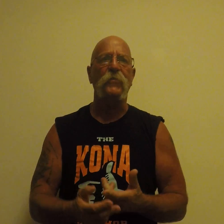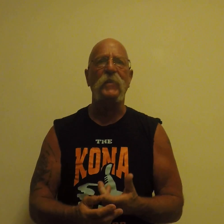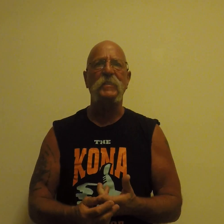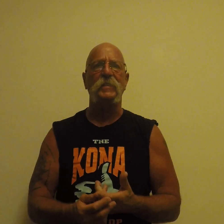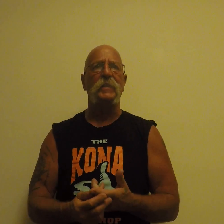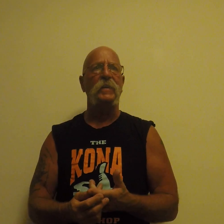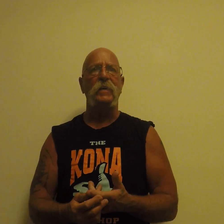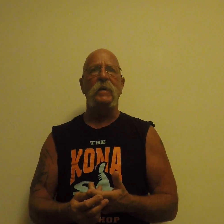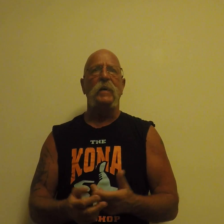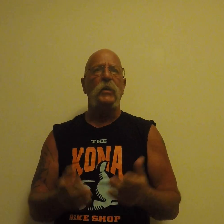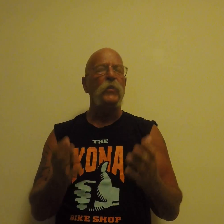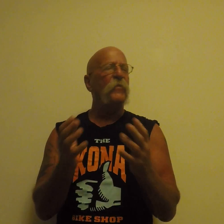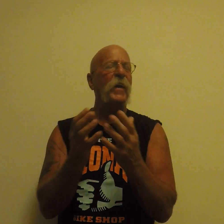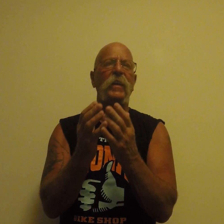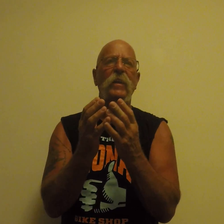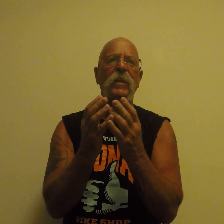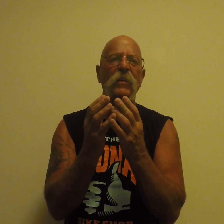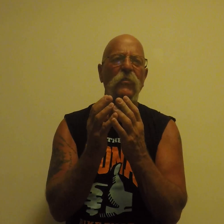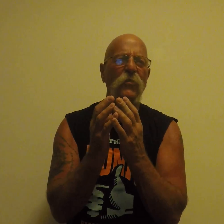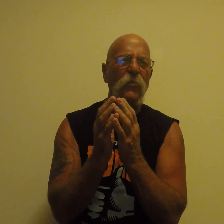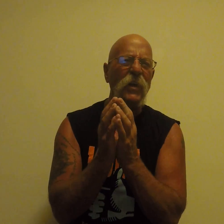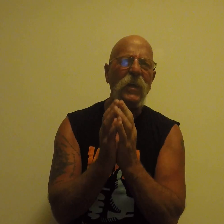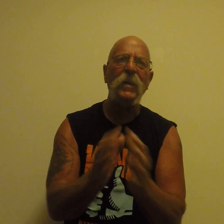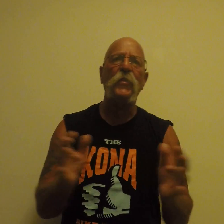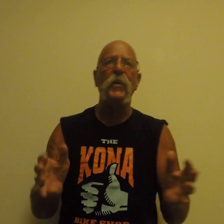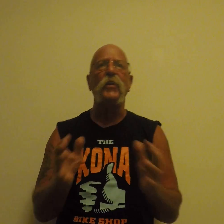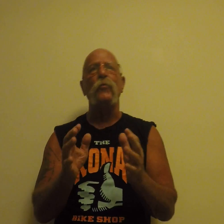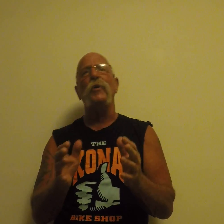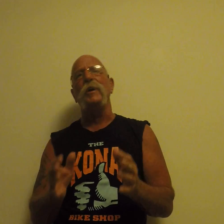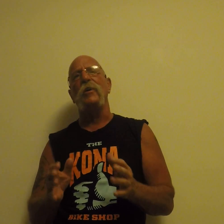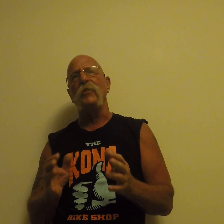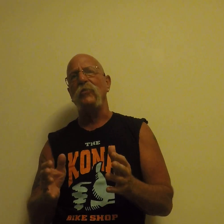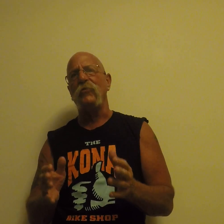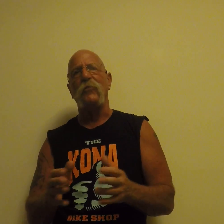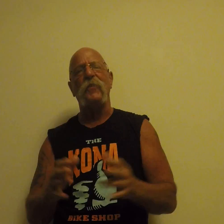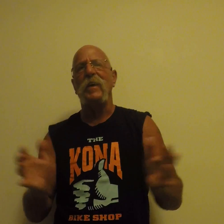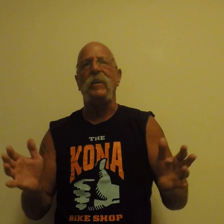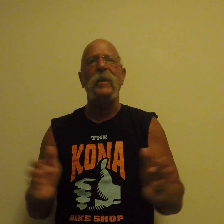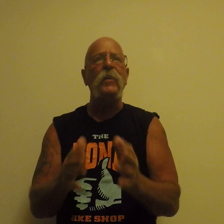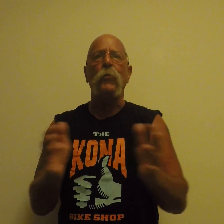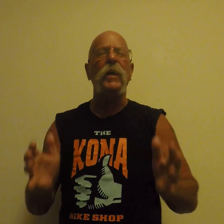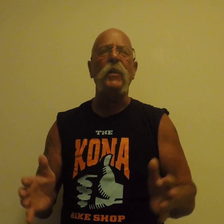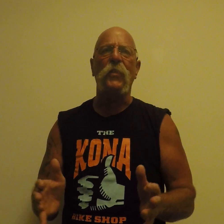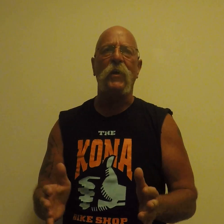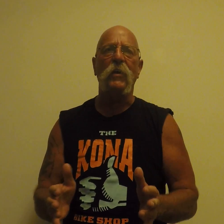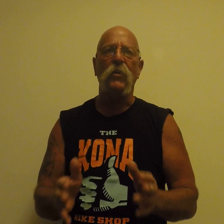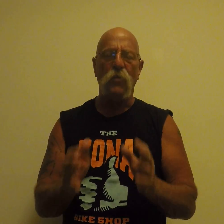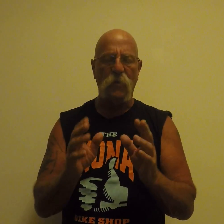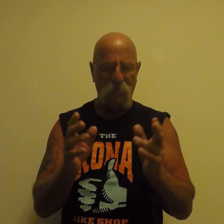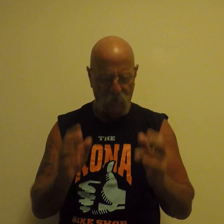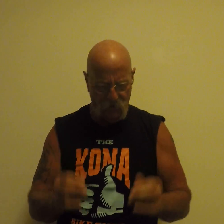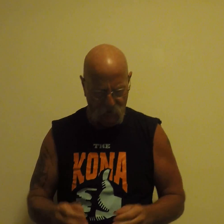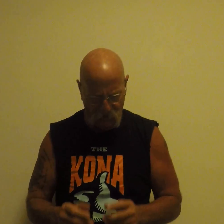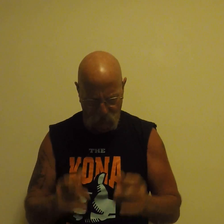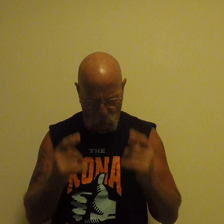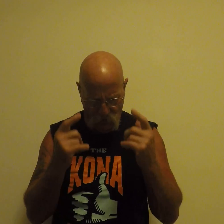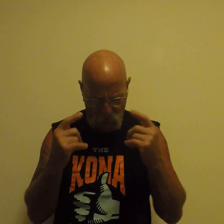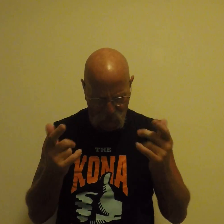fix it. You can find it. Do anything you want on YouTube. Find anything. You can find it. That's one of the best